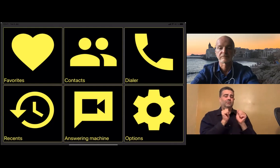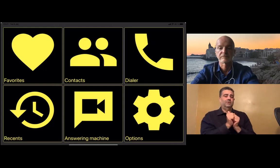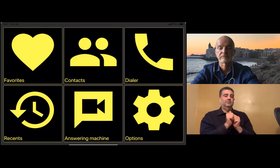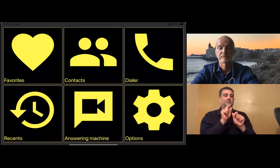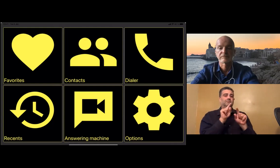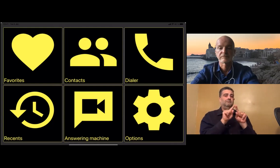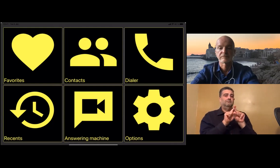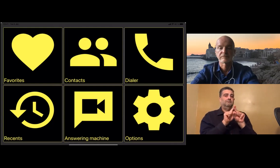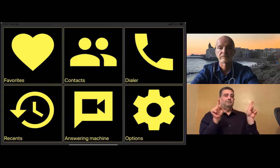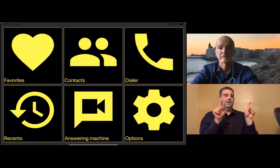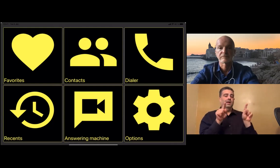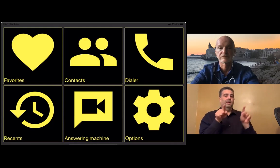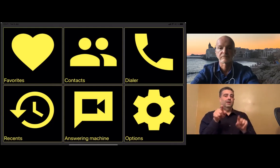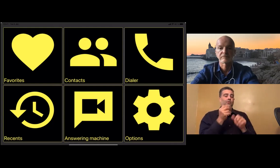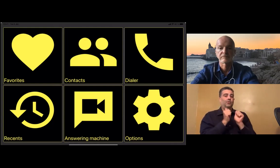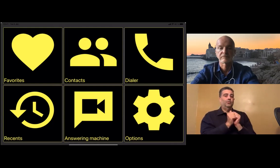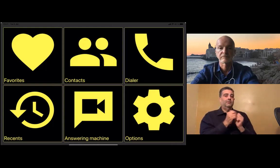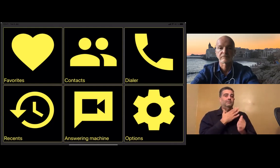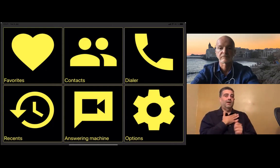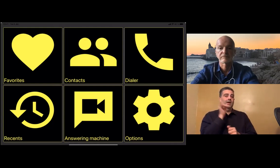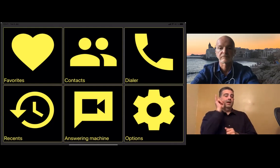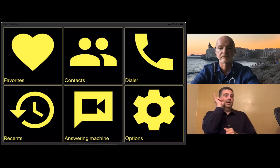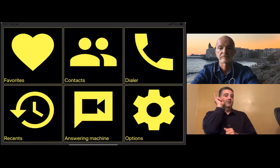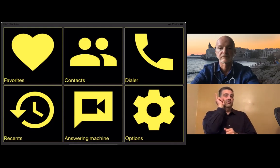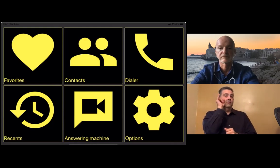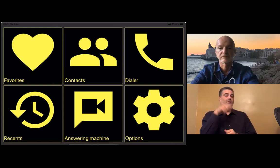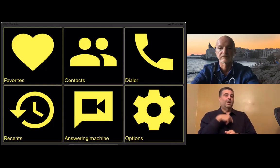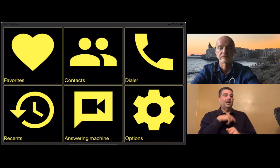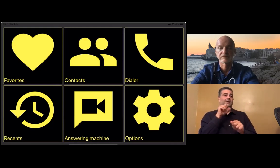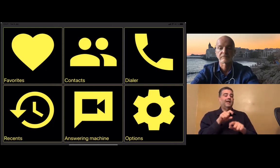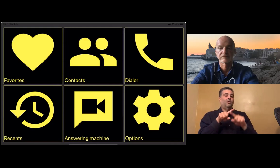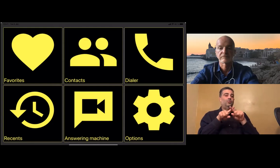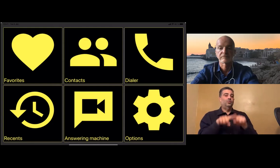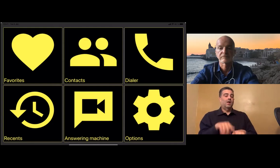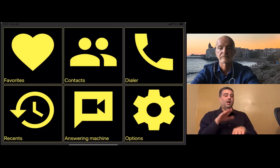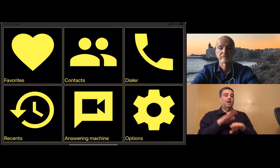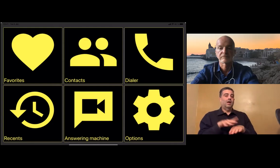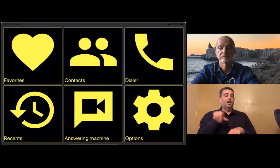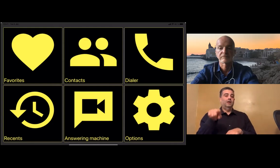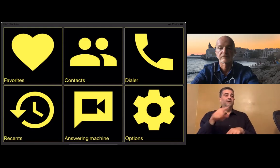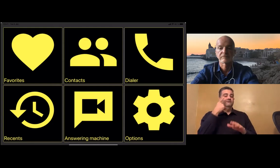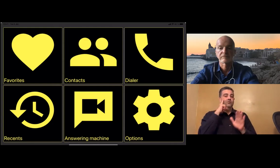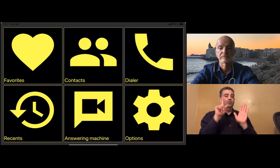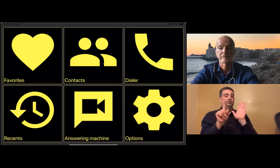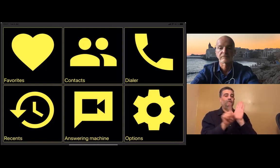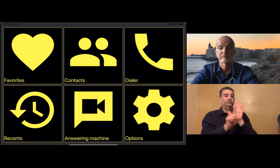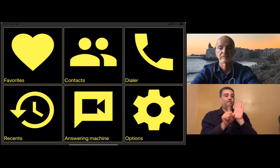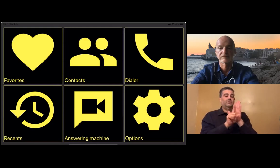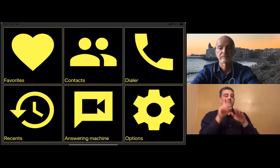Maybe the iPhone display is too small for me to work with, but with my iPhone,